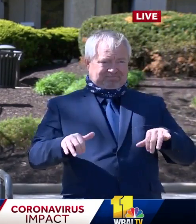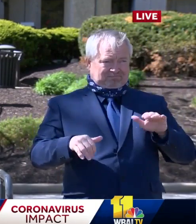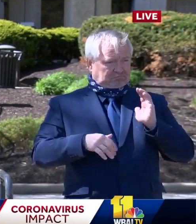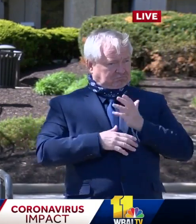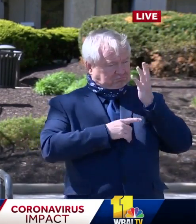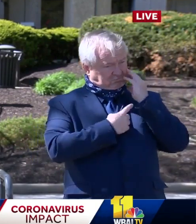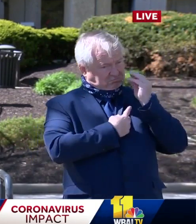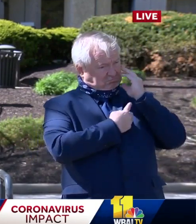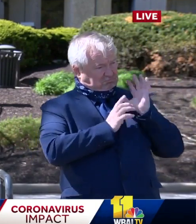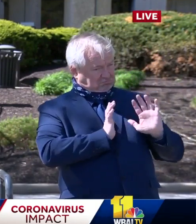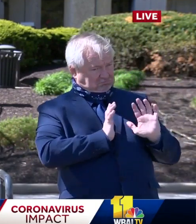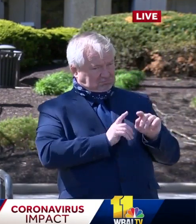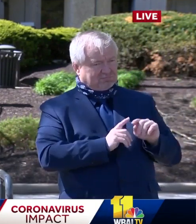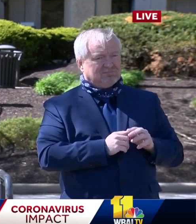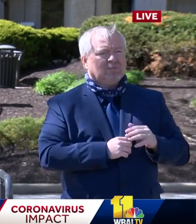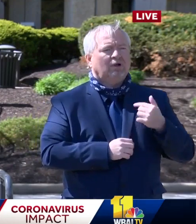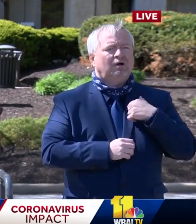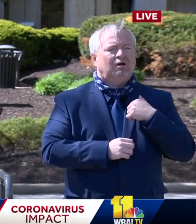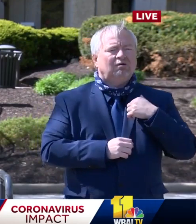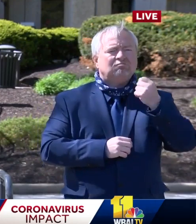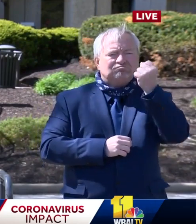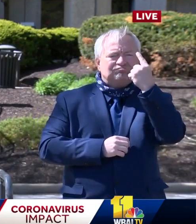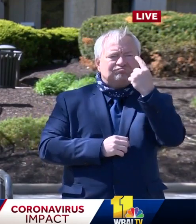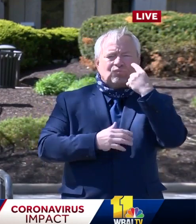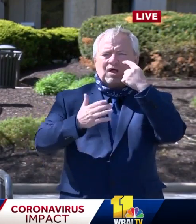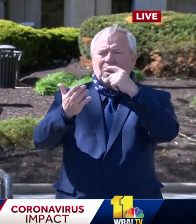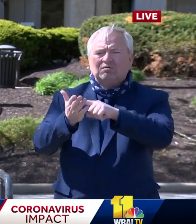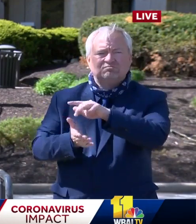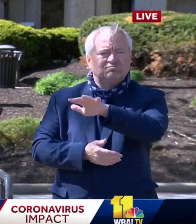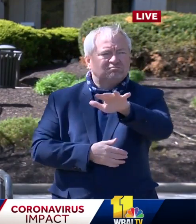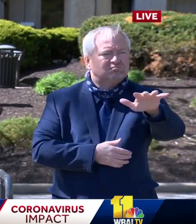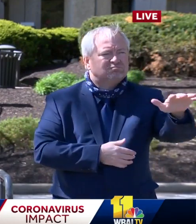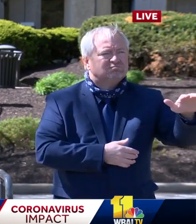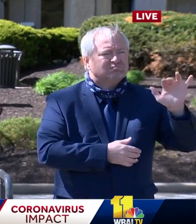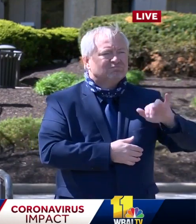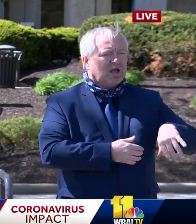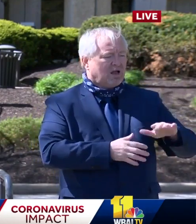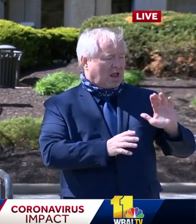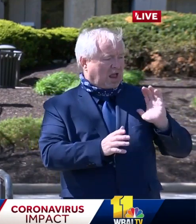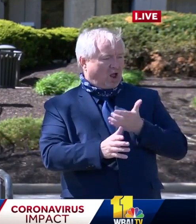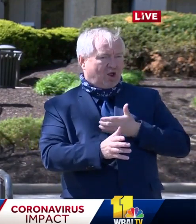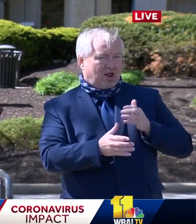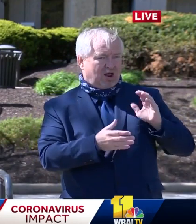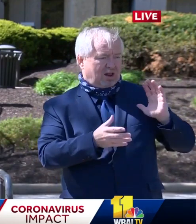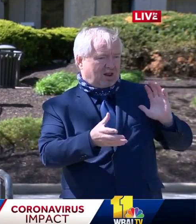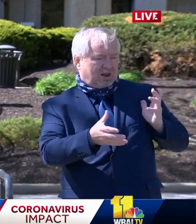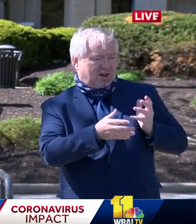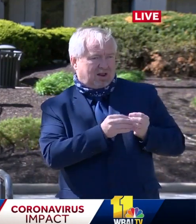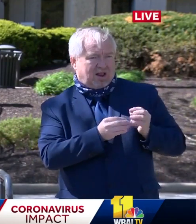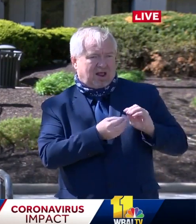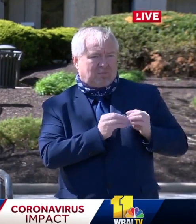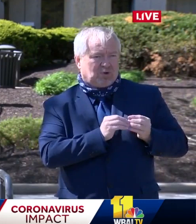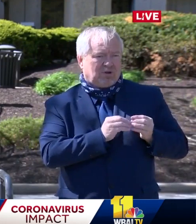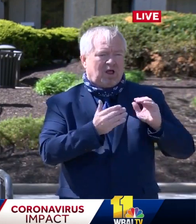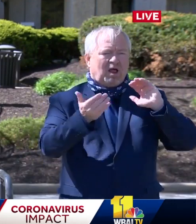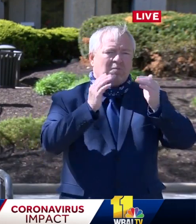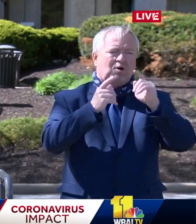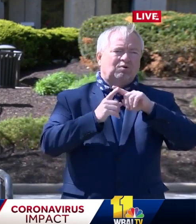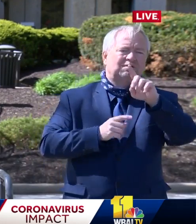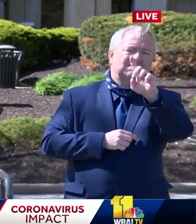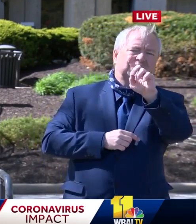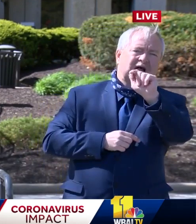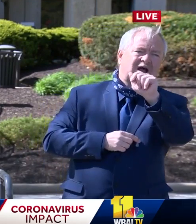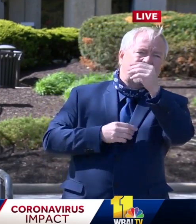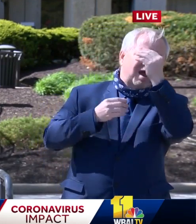is because we recognize where we are in the peak relative to data that's come from other